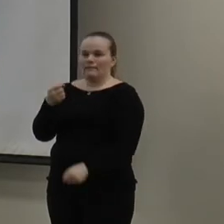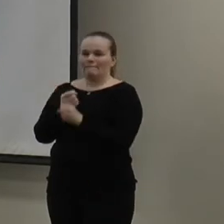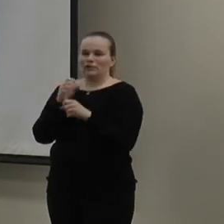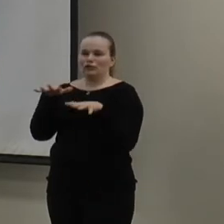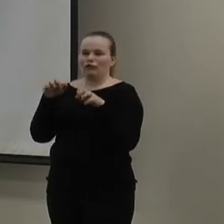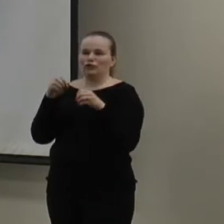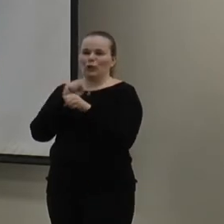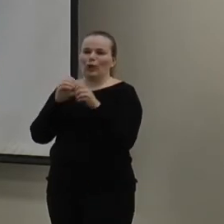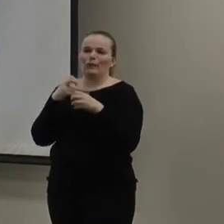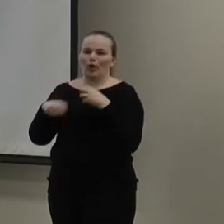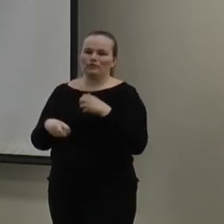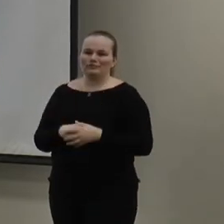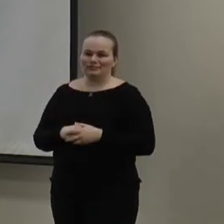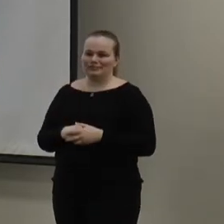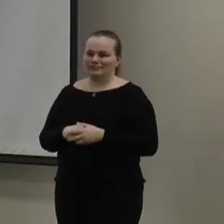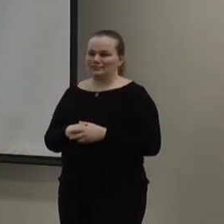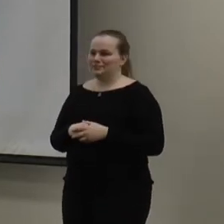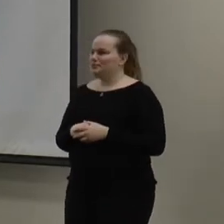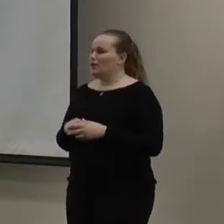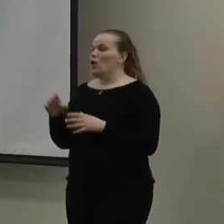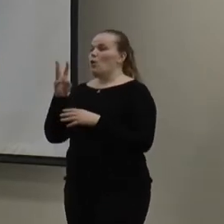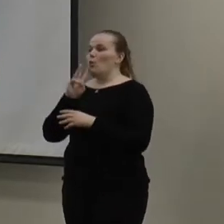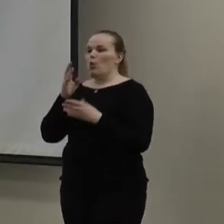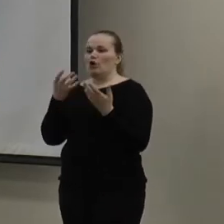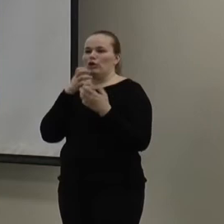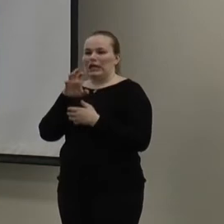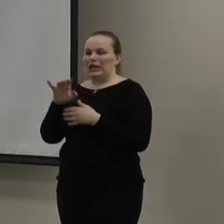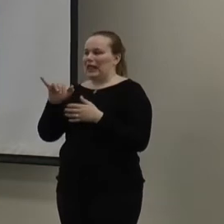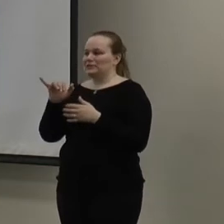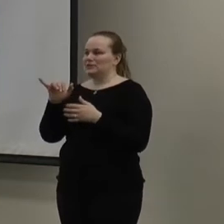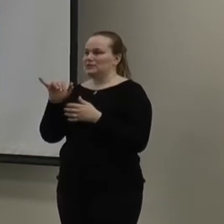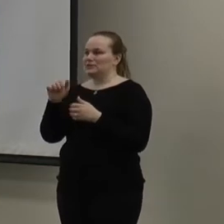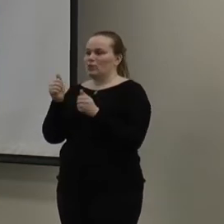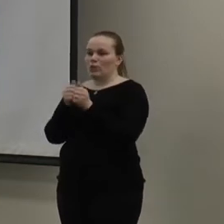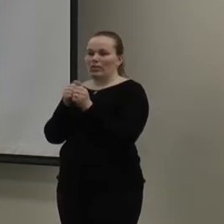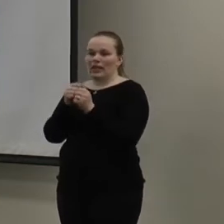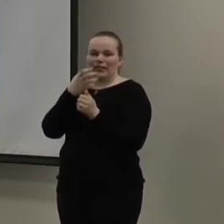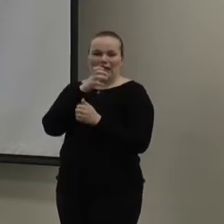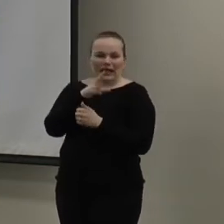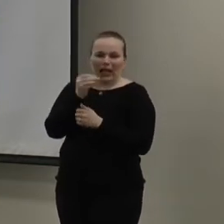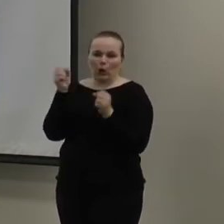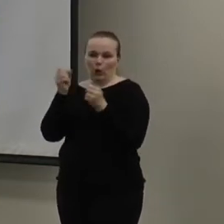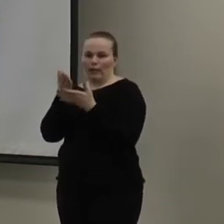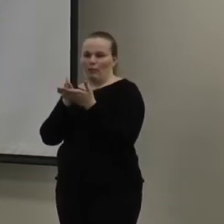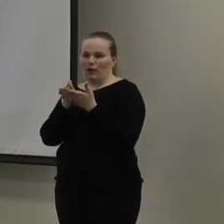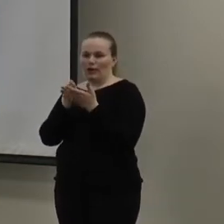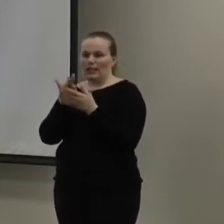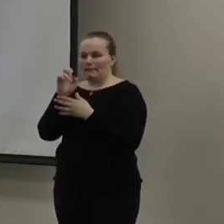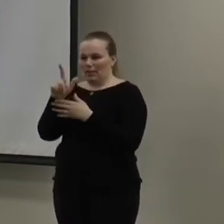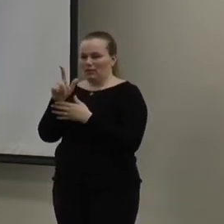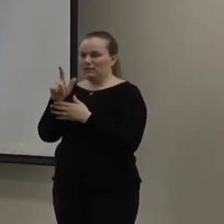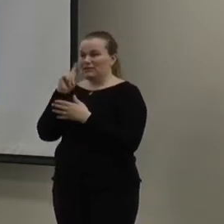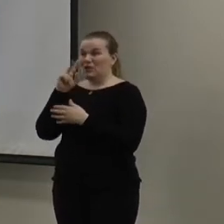So, water heating. Water heating. heating, you know, is right there underneath, like, heating and cooling. It composes